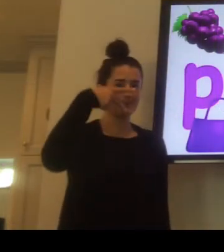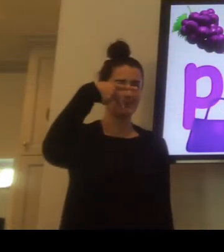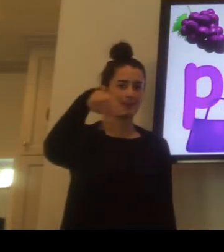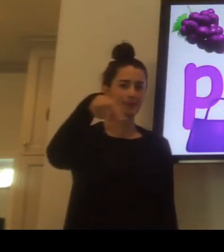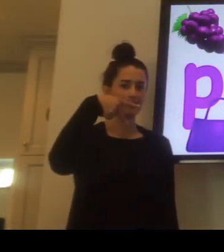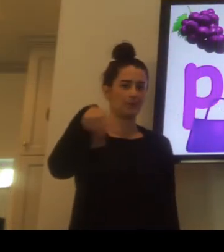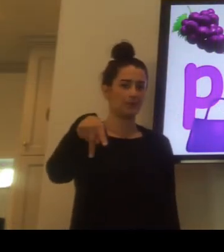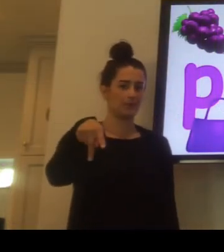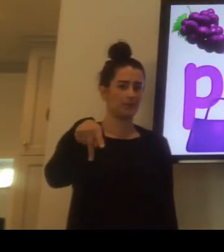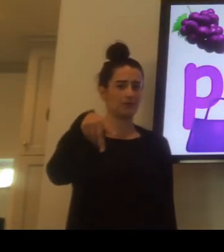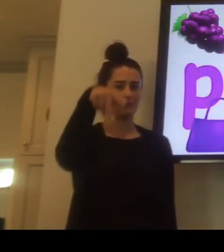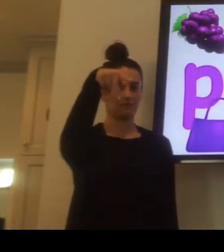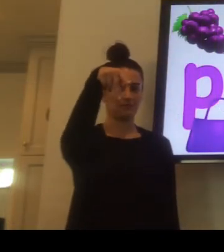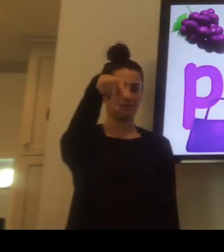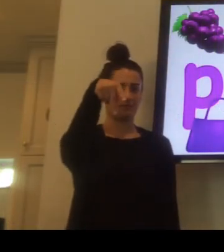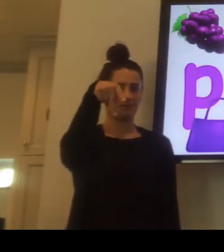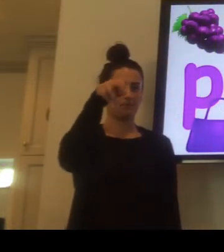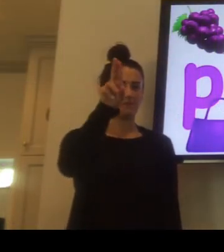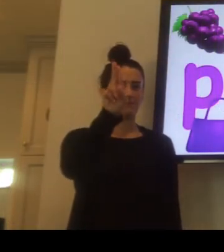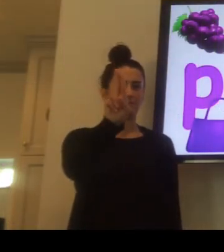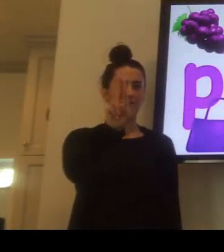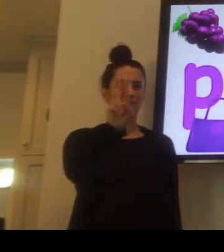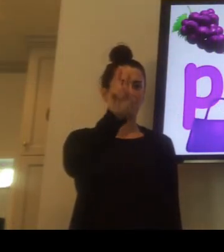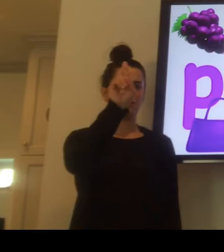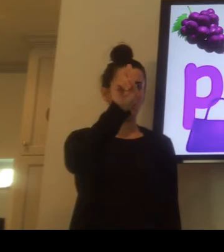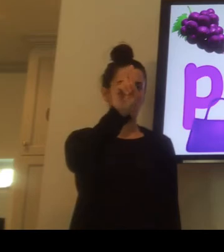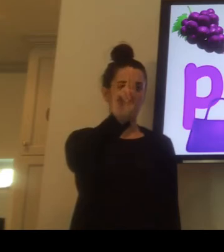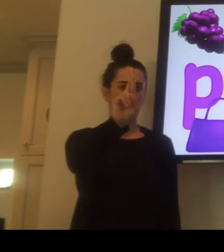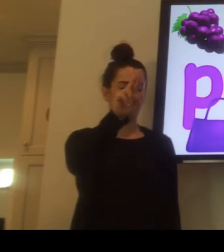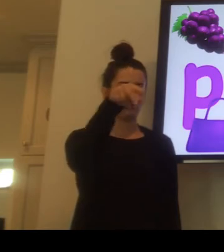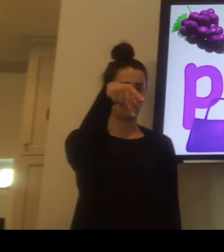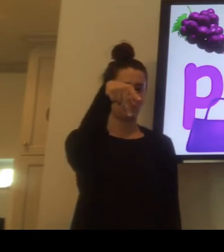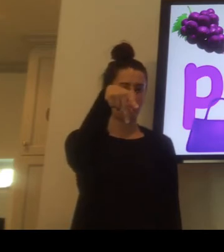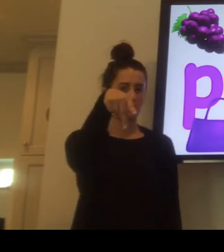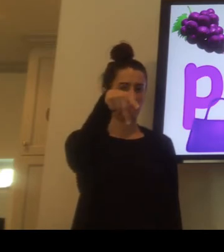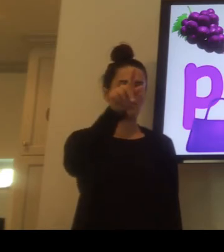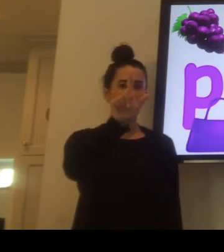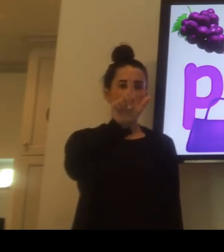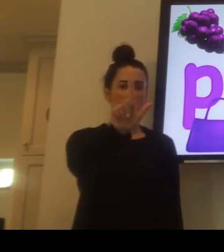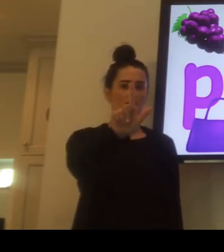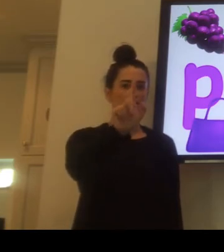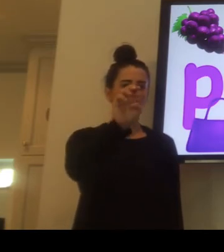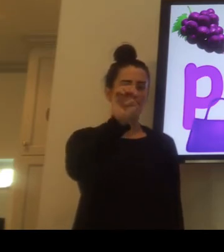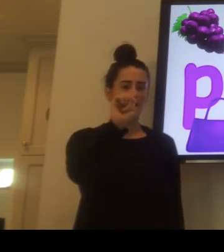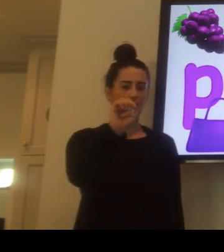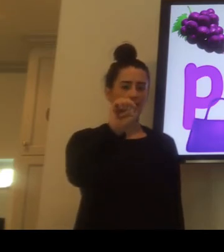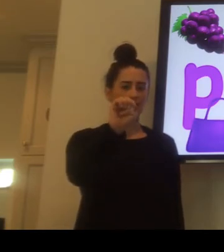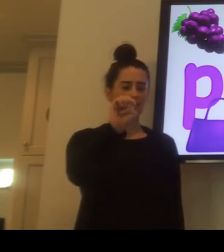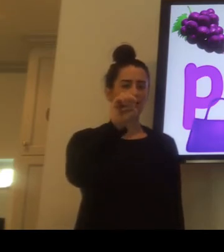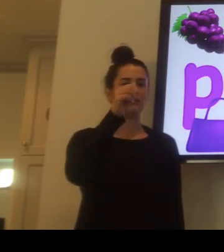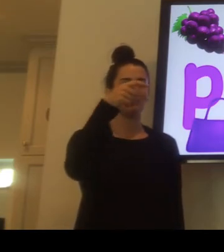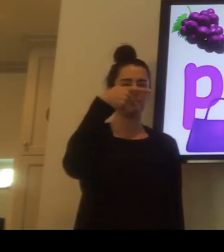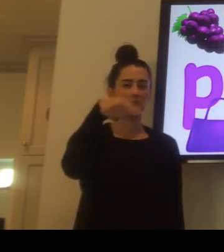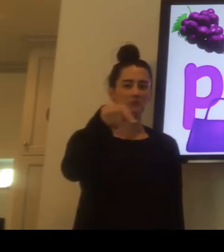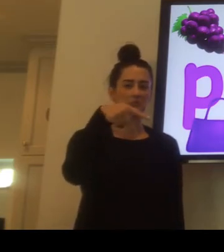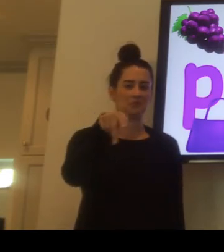Purple. P-U-R-P-L-E. Purple.